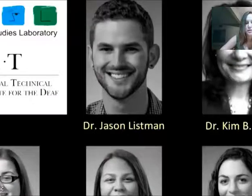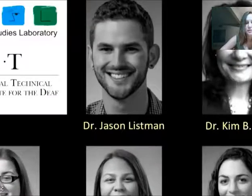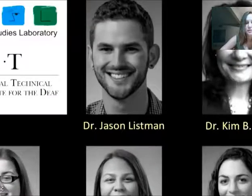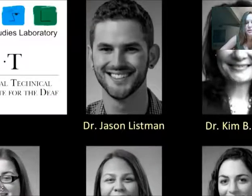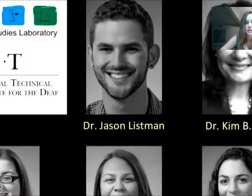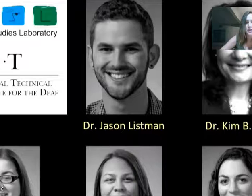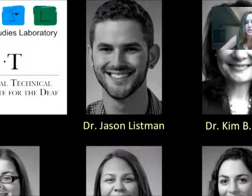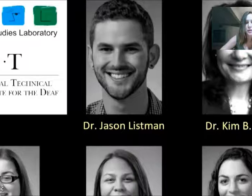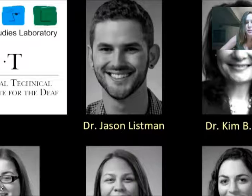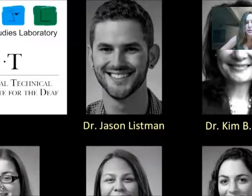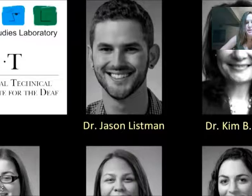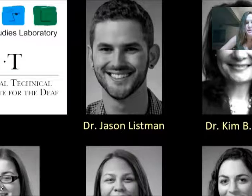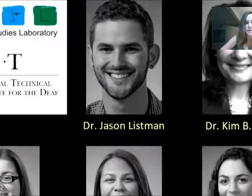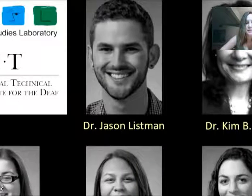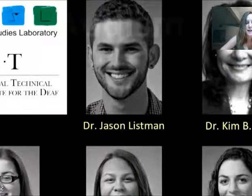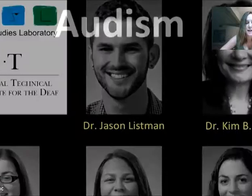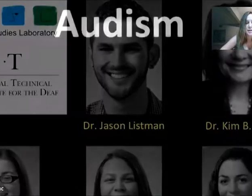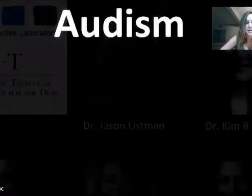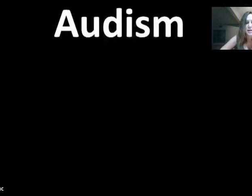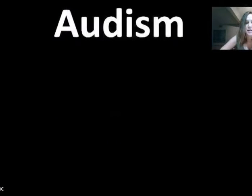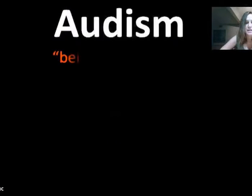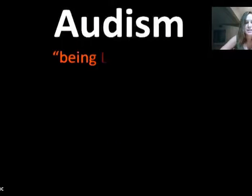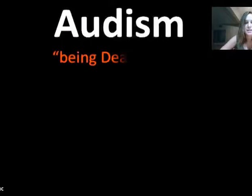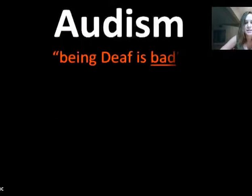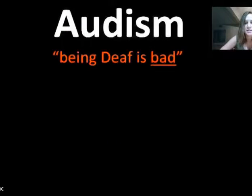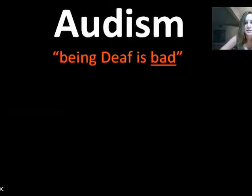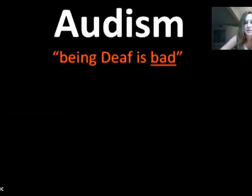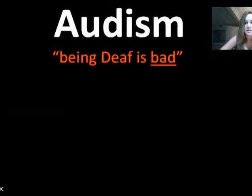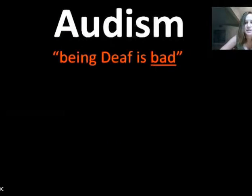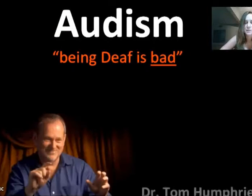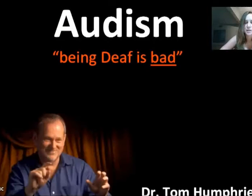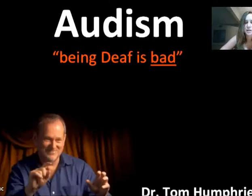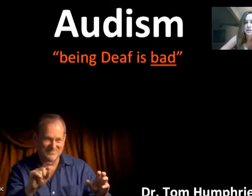So as you know, I work in the deaf lab at RIT, and this is my team here.